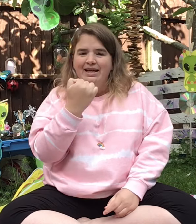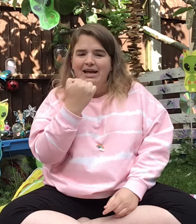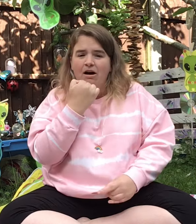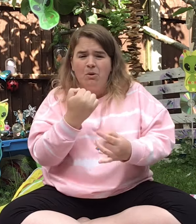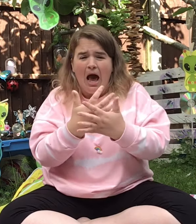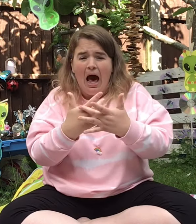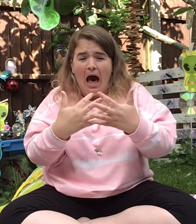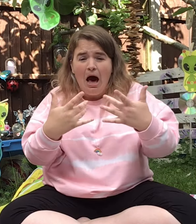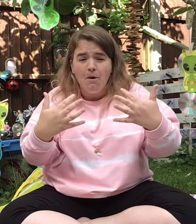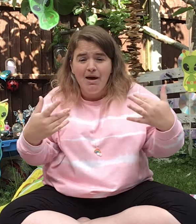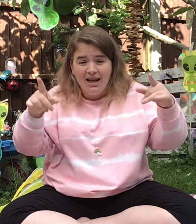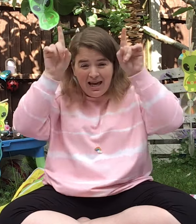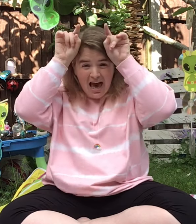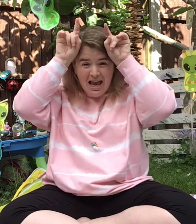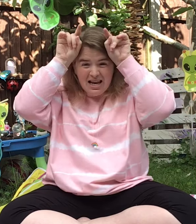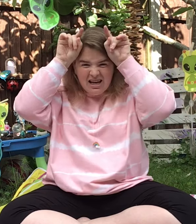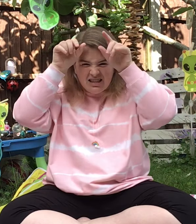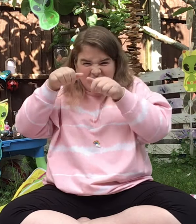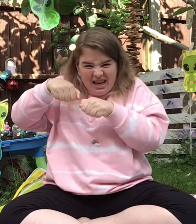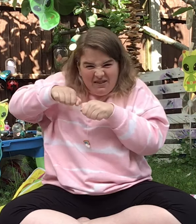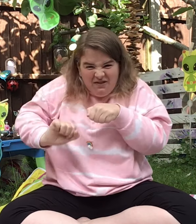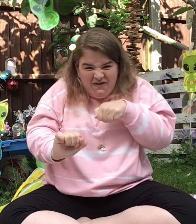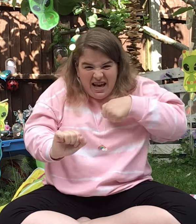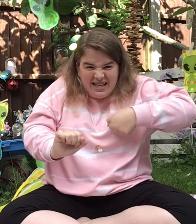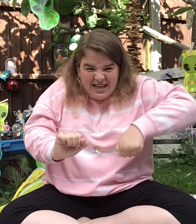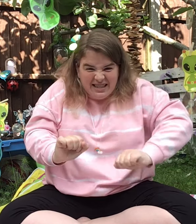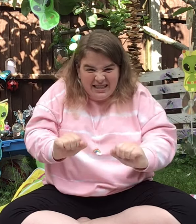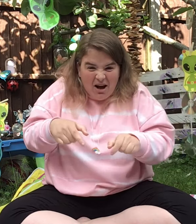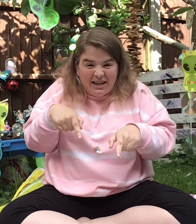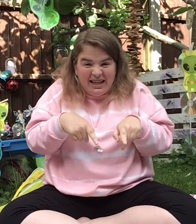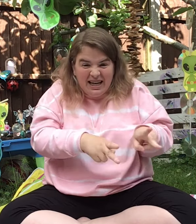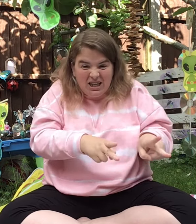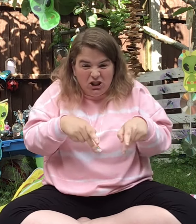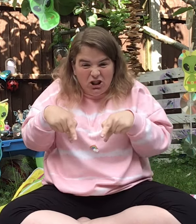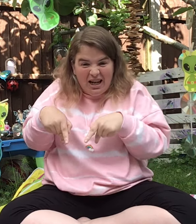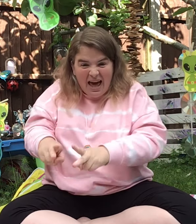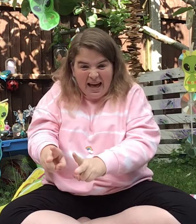count how many aliens can fit inside each leg.